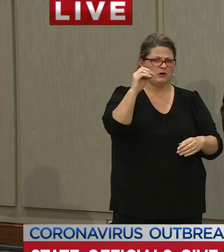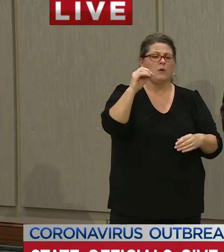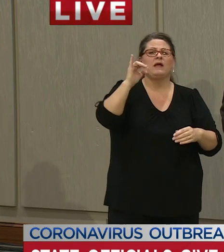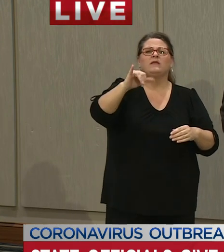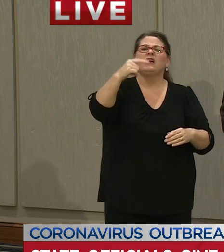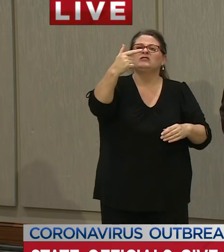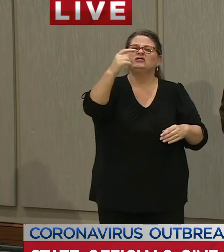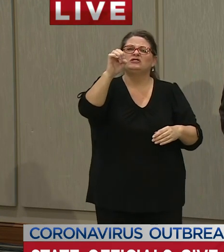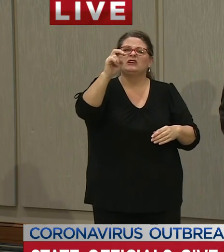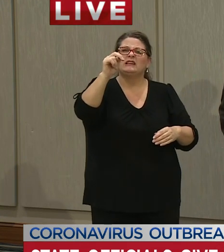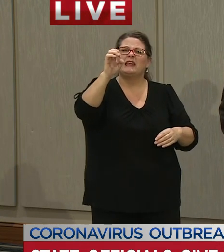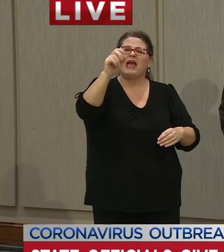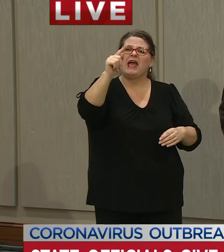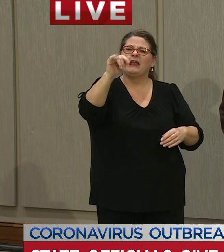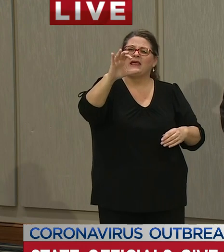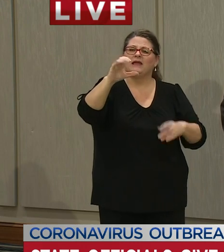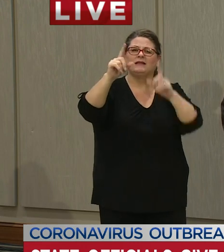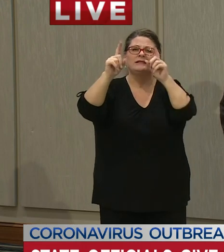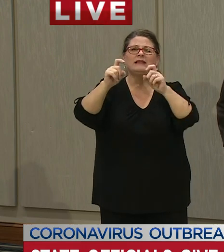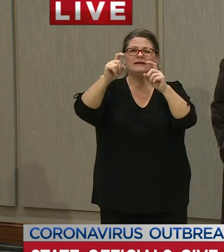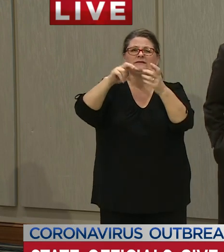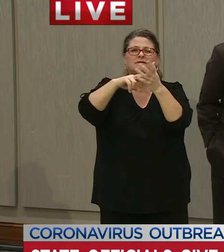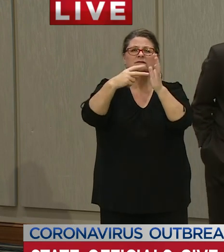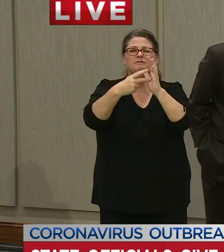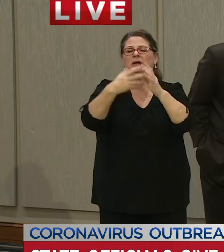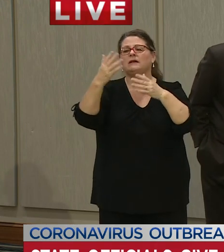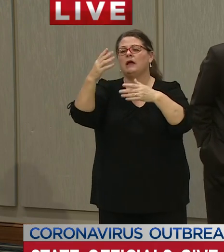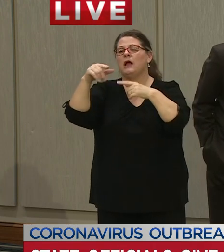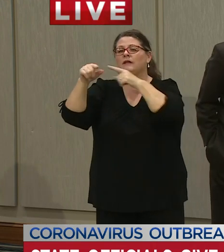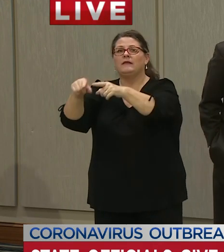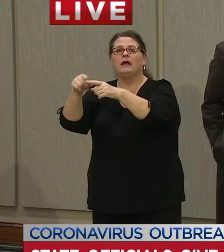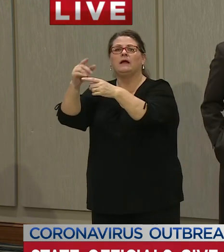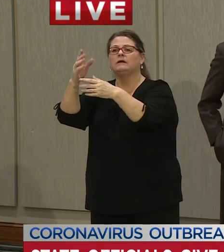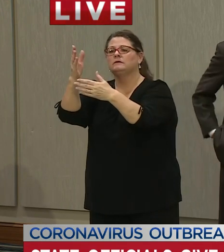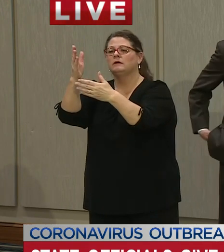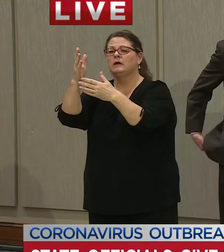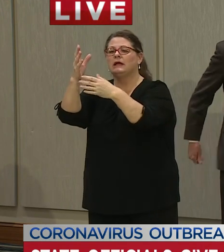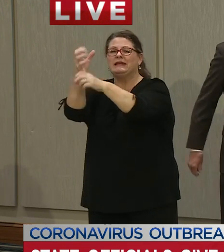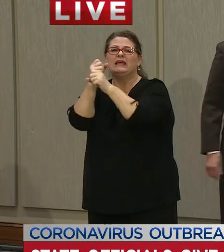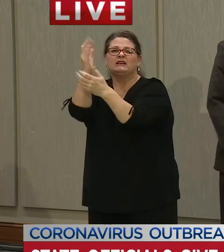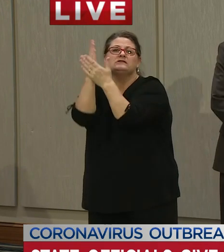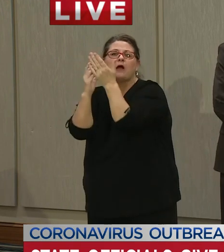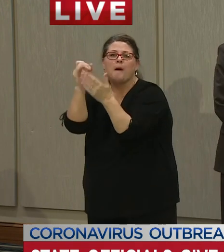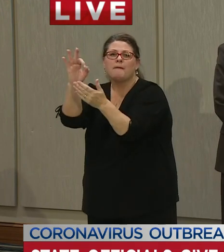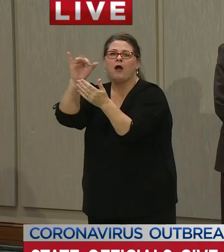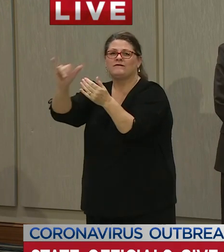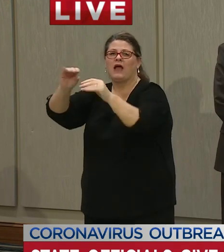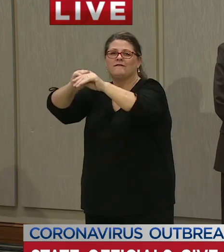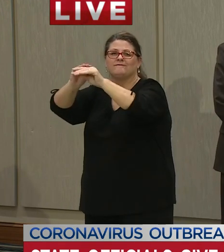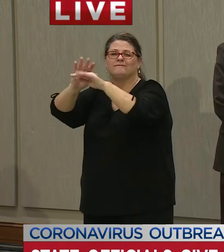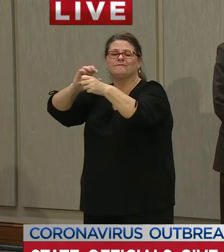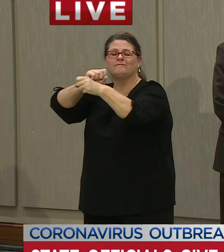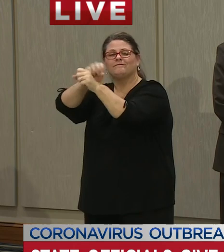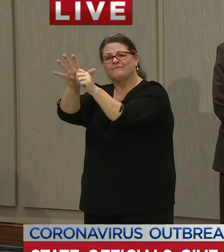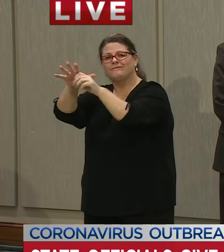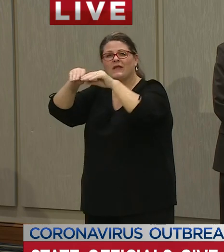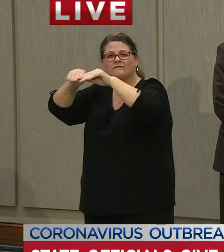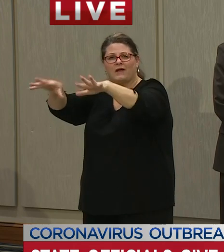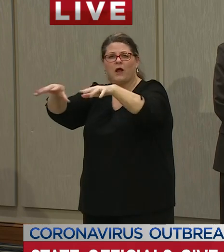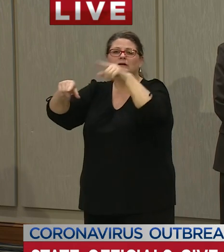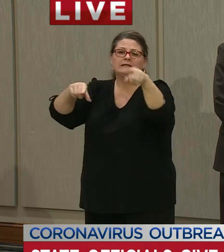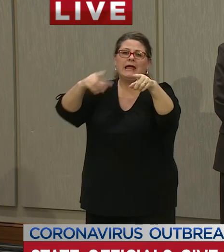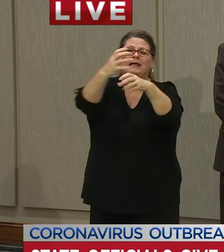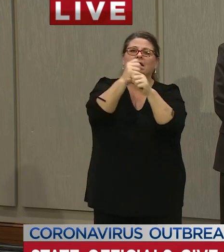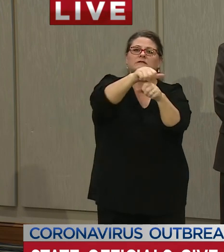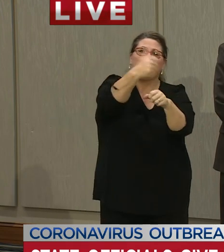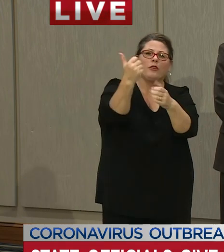testing on the virus that's circulating in south carolina but we are working closely with the cdc and i know that that's something they're very